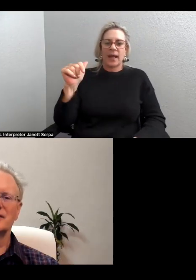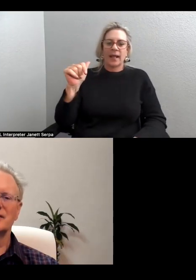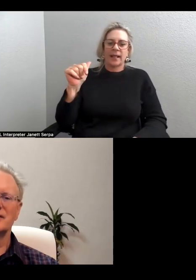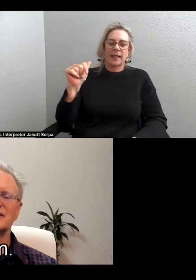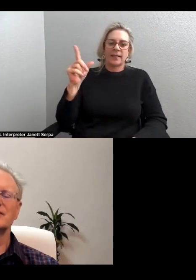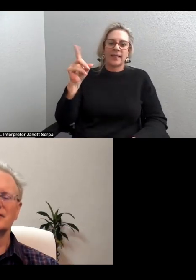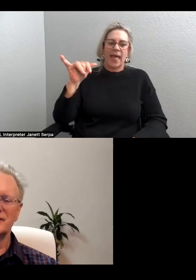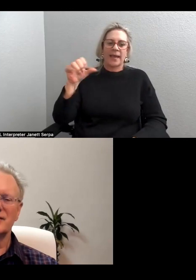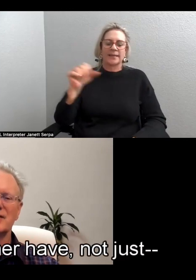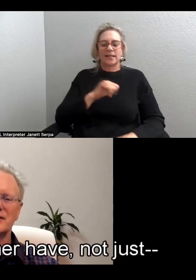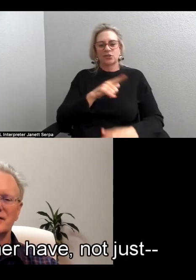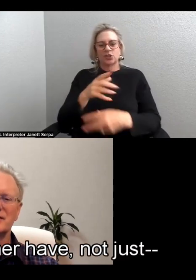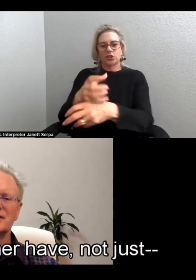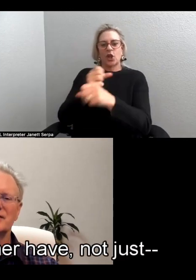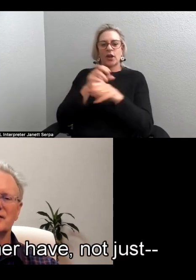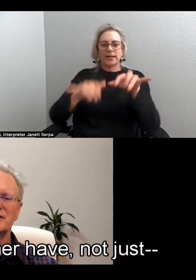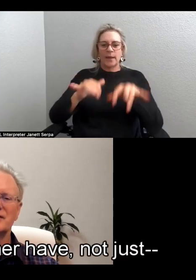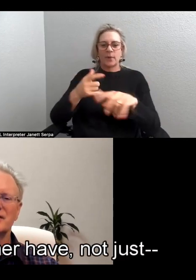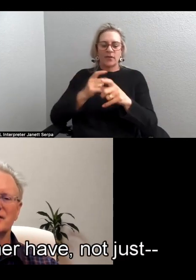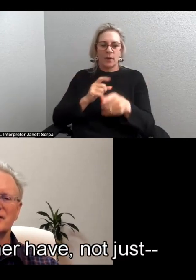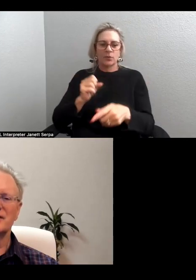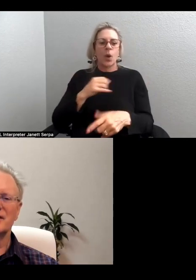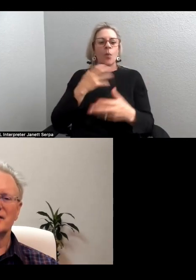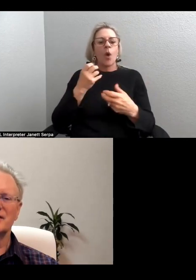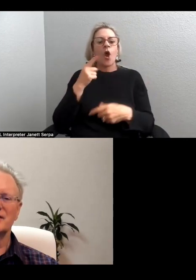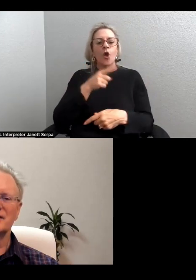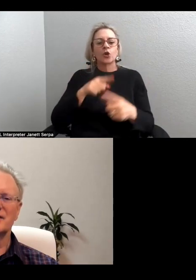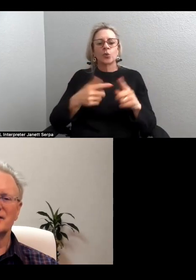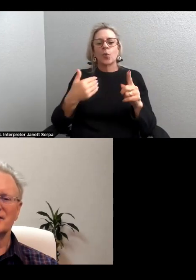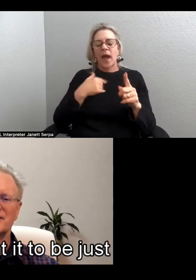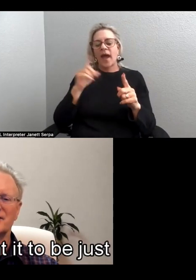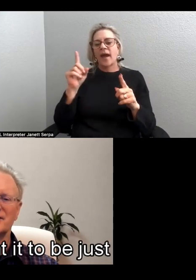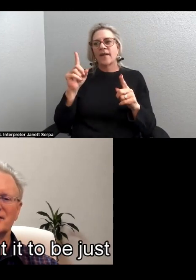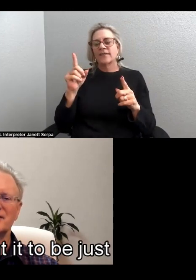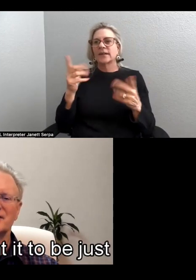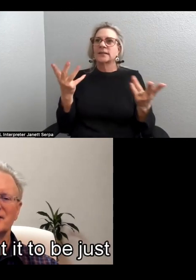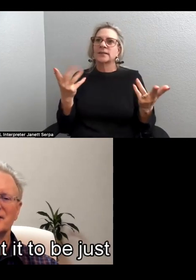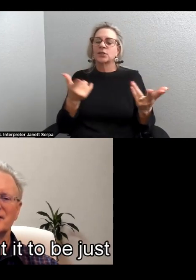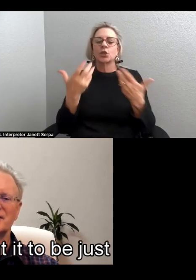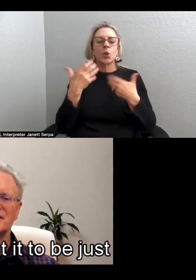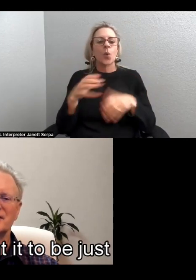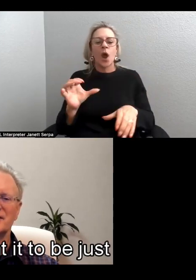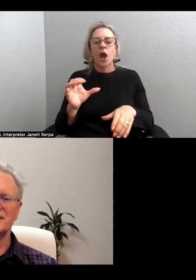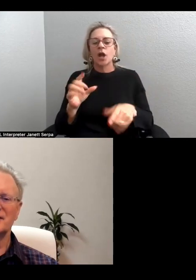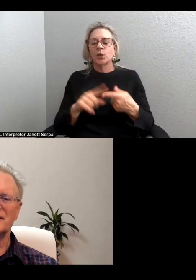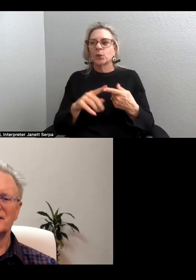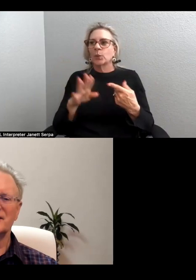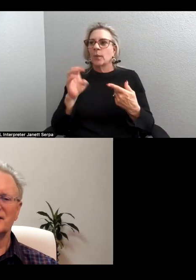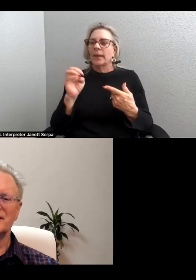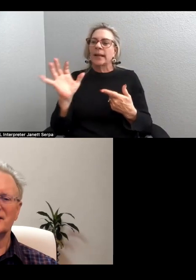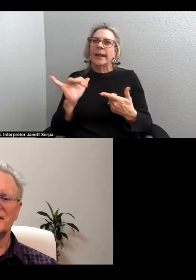Gladys, that she went to get her typewriter from. So I want to have her have not just, you don't want it to be just a